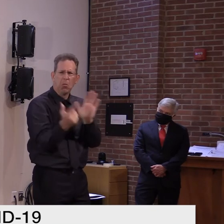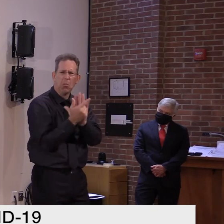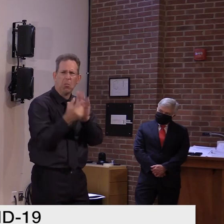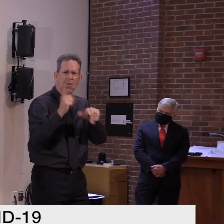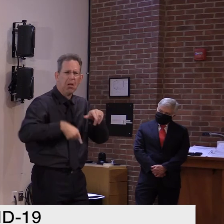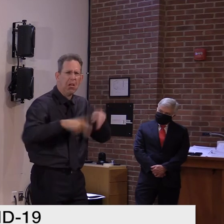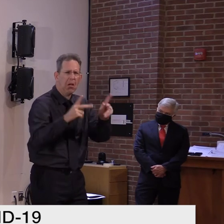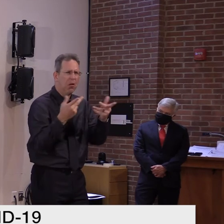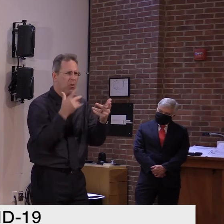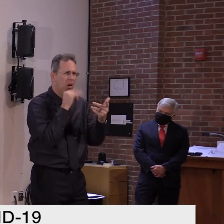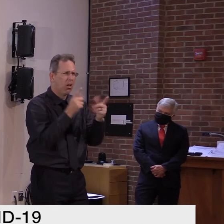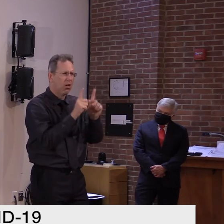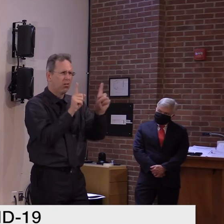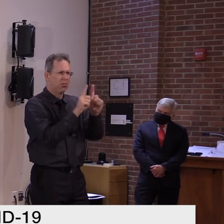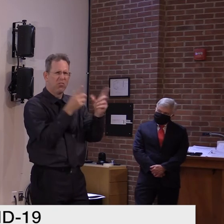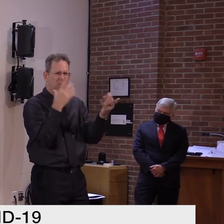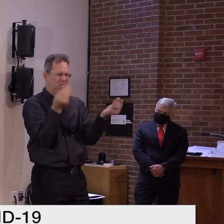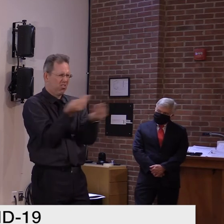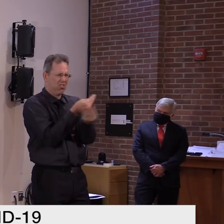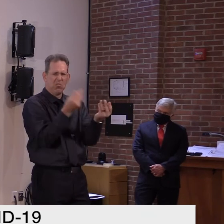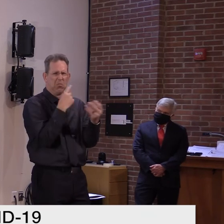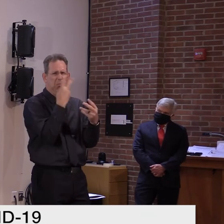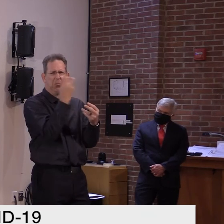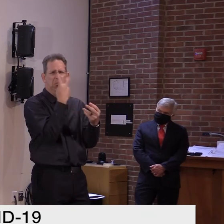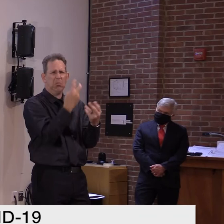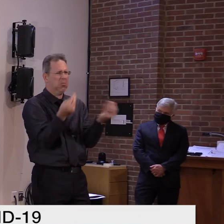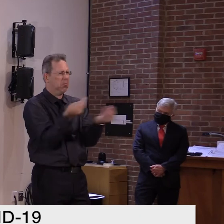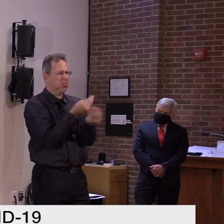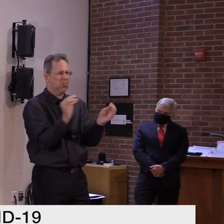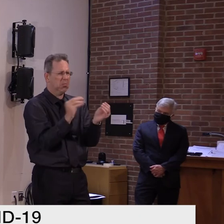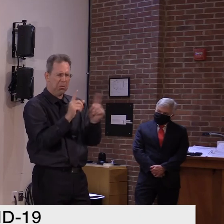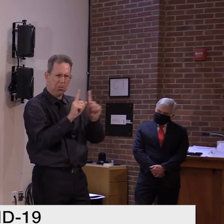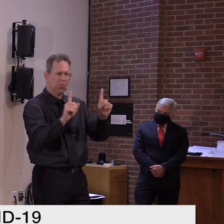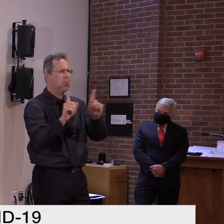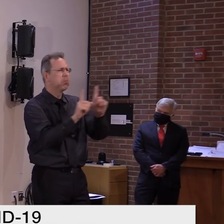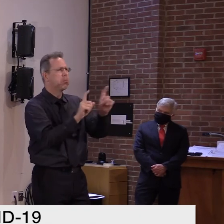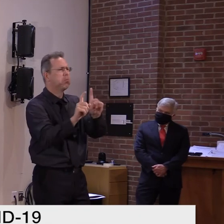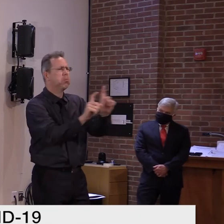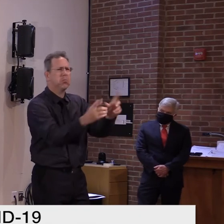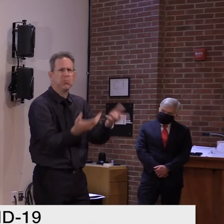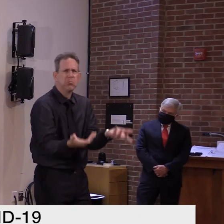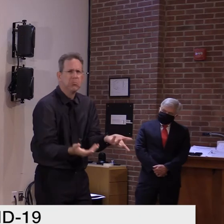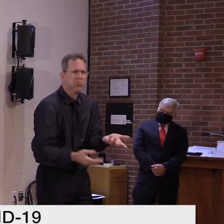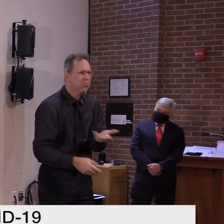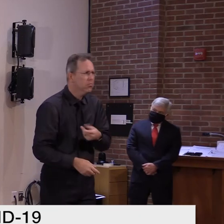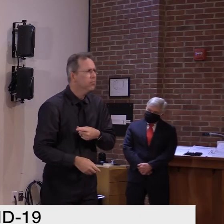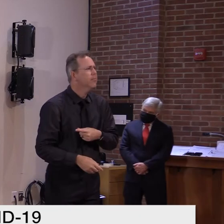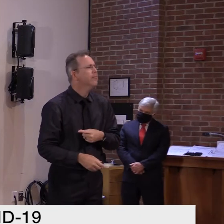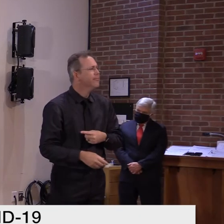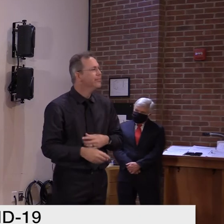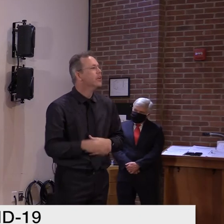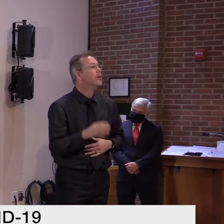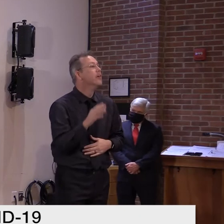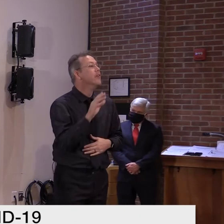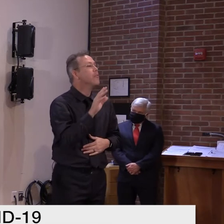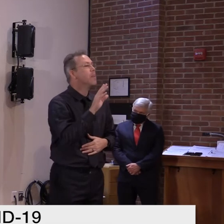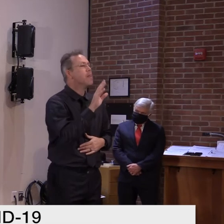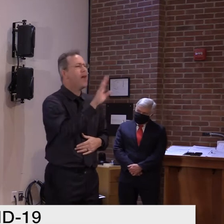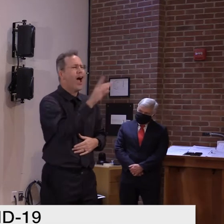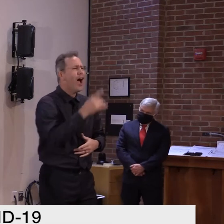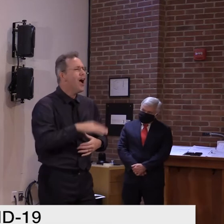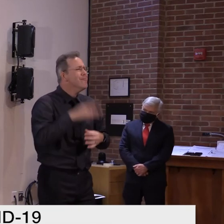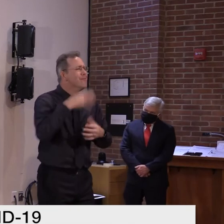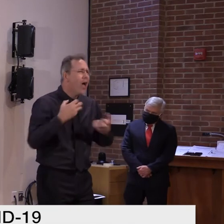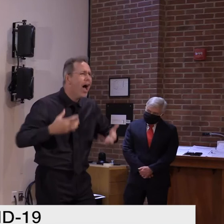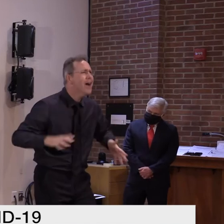Yeah, no, I get where you're coming from. The whole thesis for what we're talking about, though, is there are certain environments that